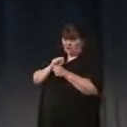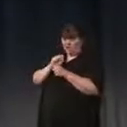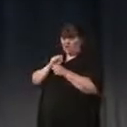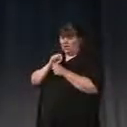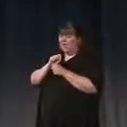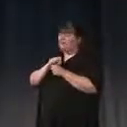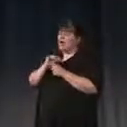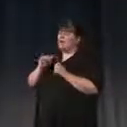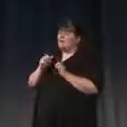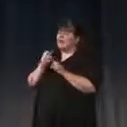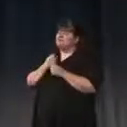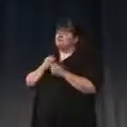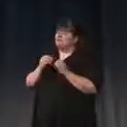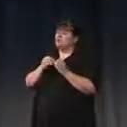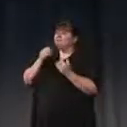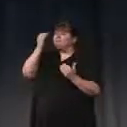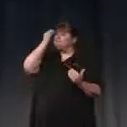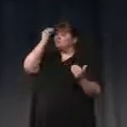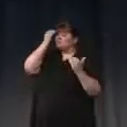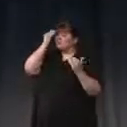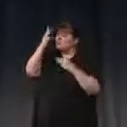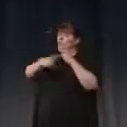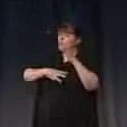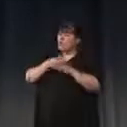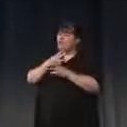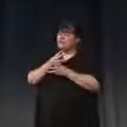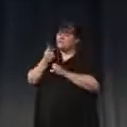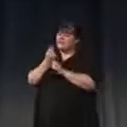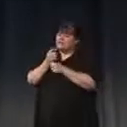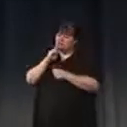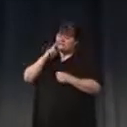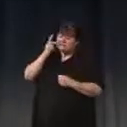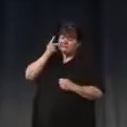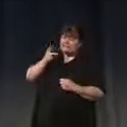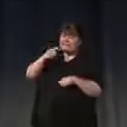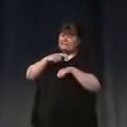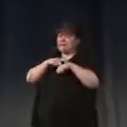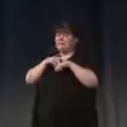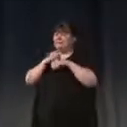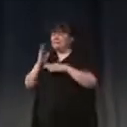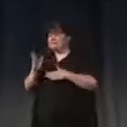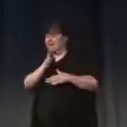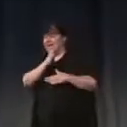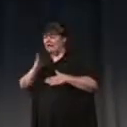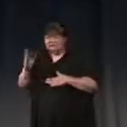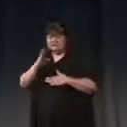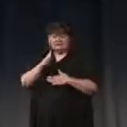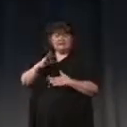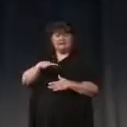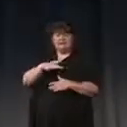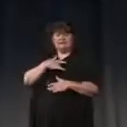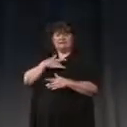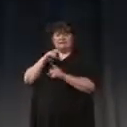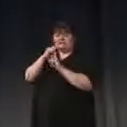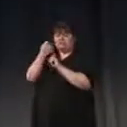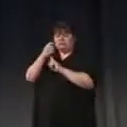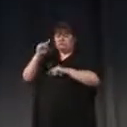make us attentive in new ways to our world, make us see its time and space and feel its situations in new ways.